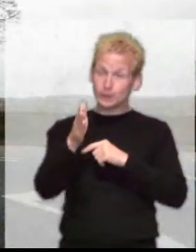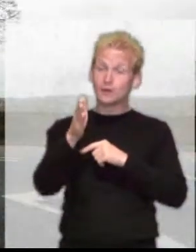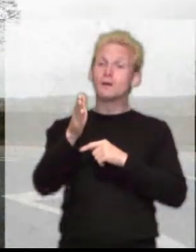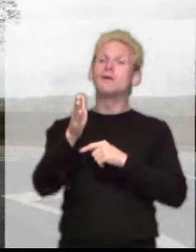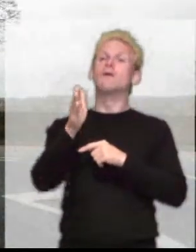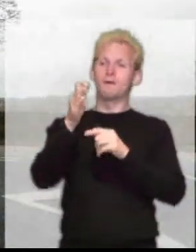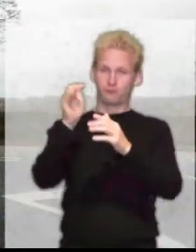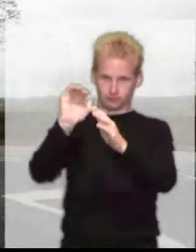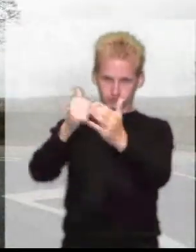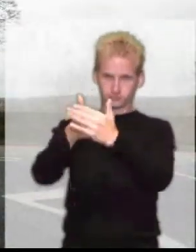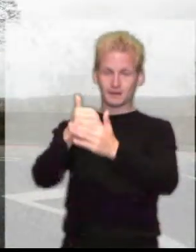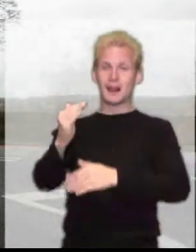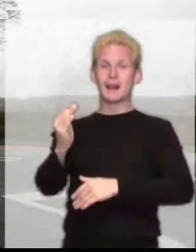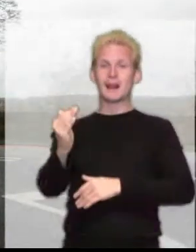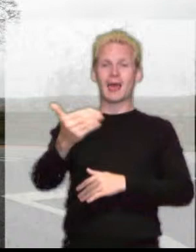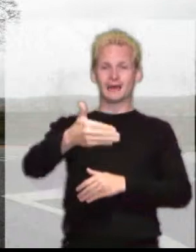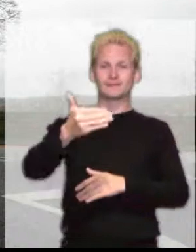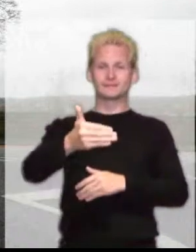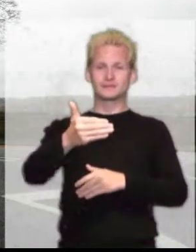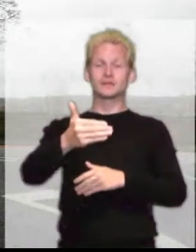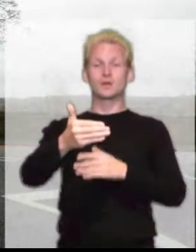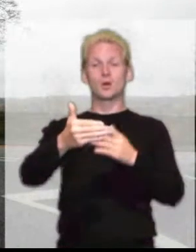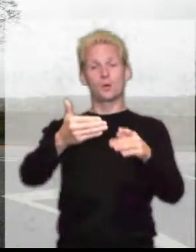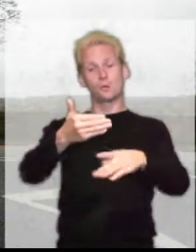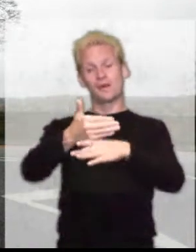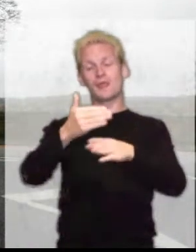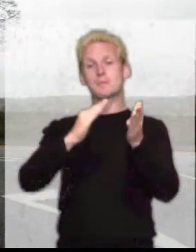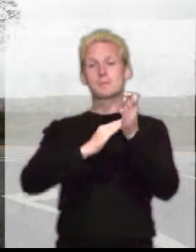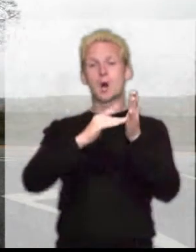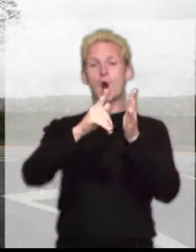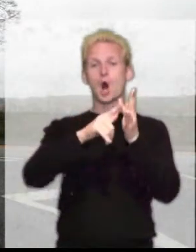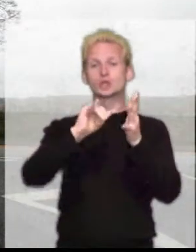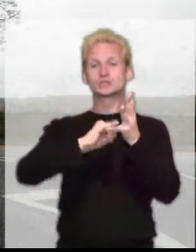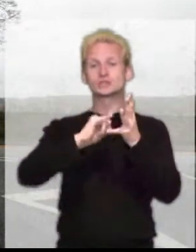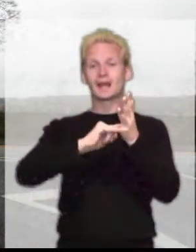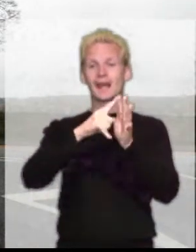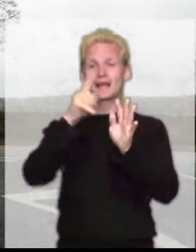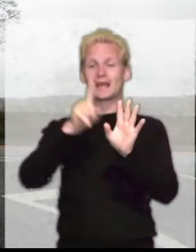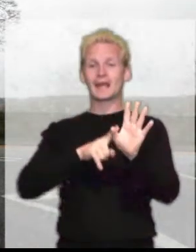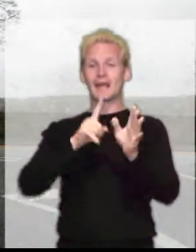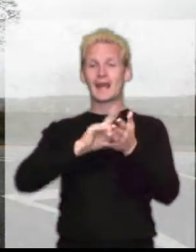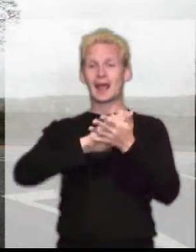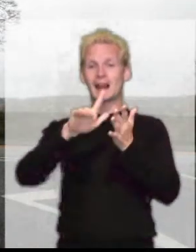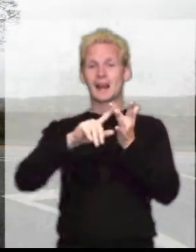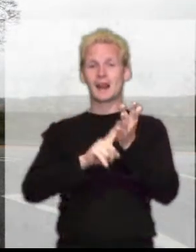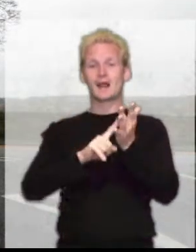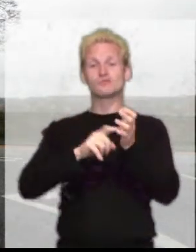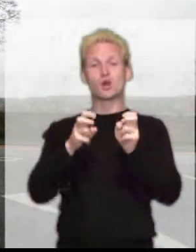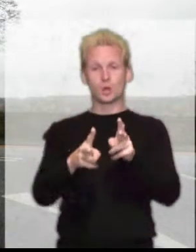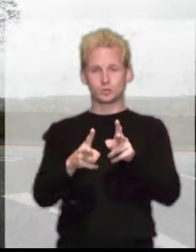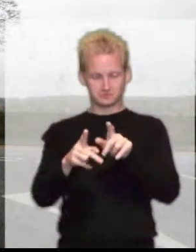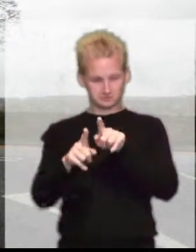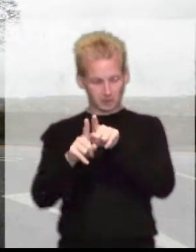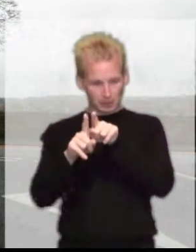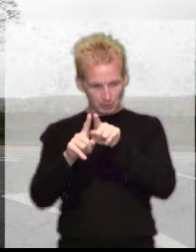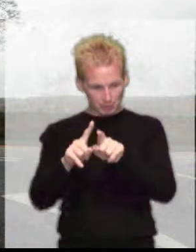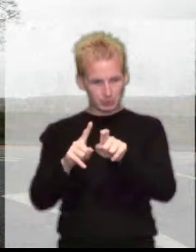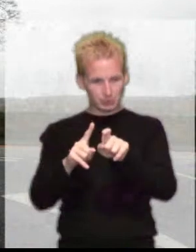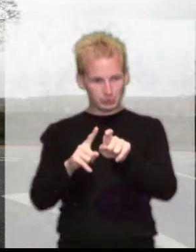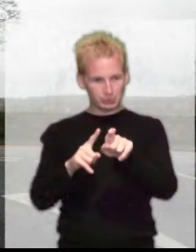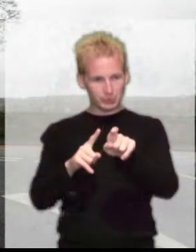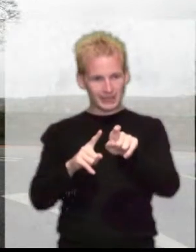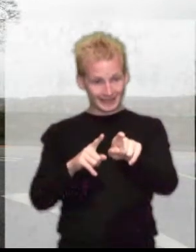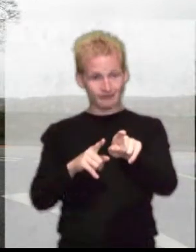left at the top of this road at the junction with Mosley Hill Road. Continue on Mosley Hill Road